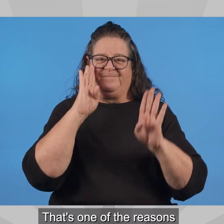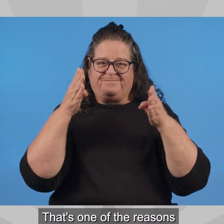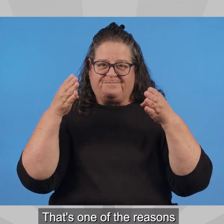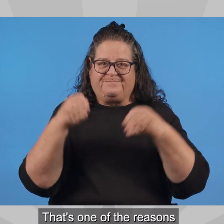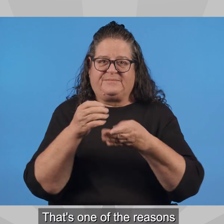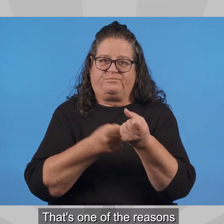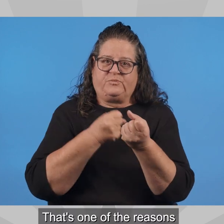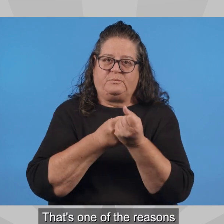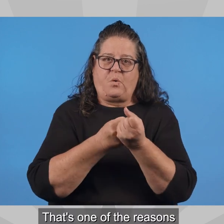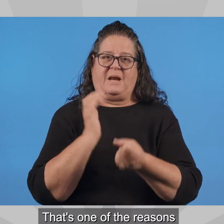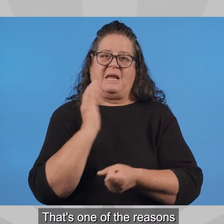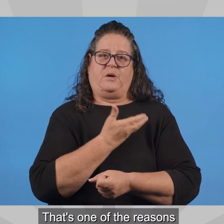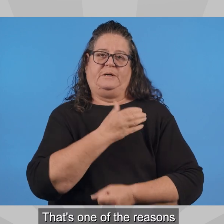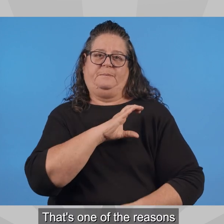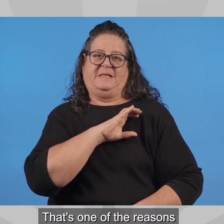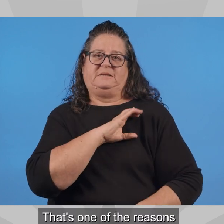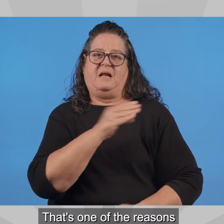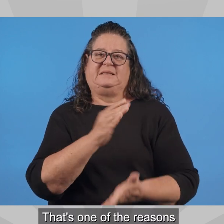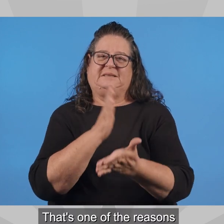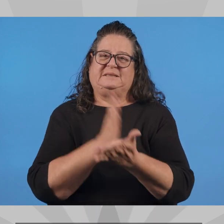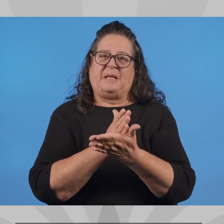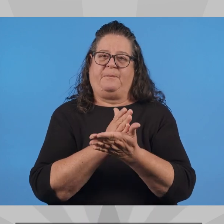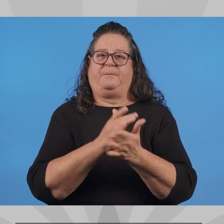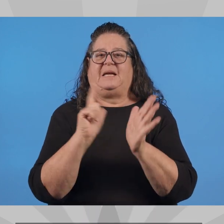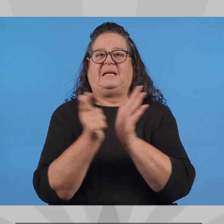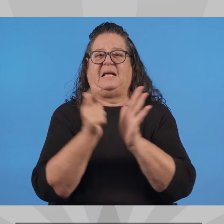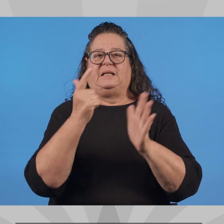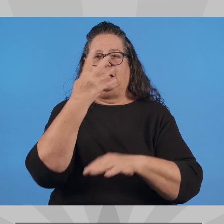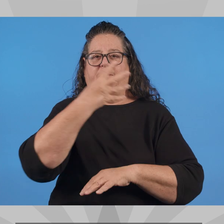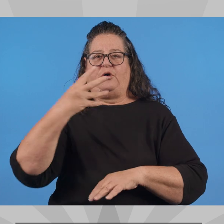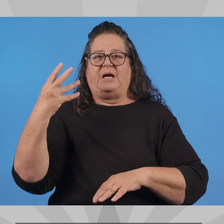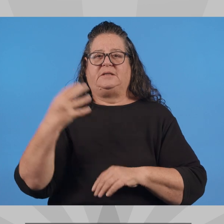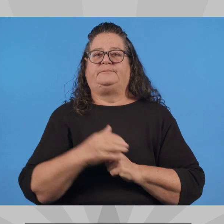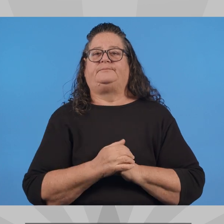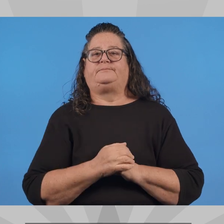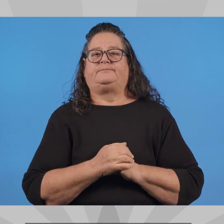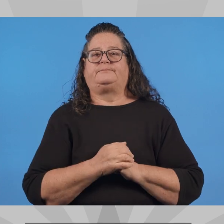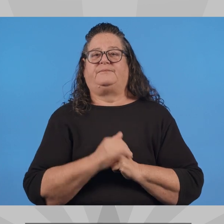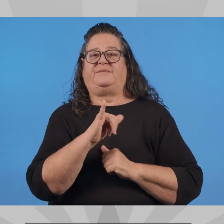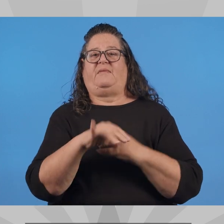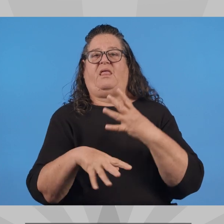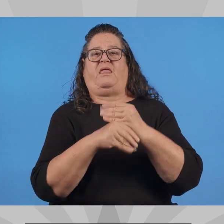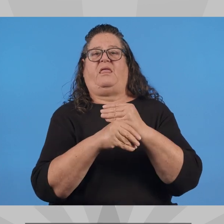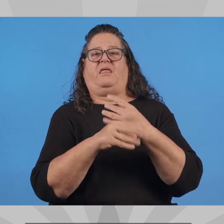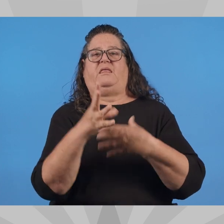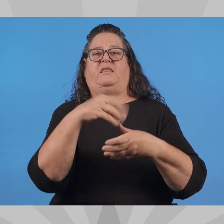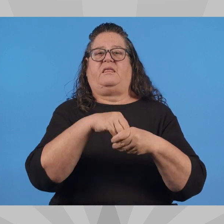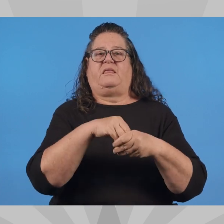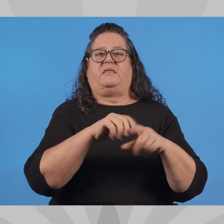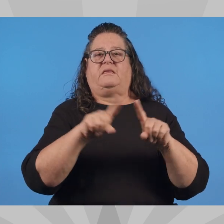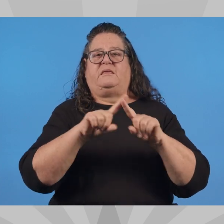That's one of the reasons I bring so much focus to supporting our law enforcement and ending illegal immigration.